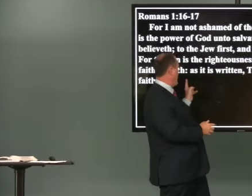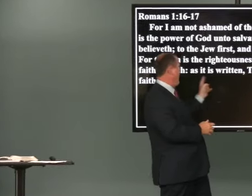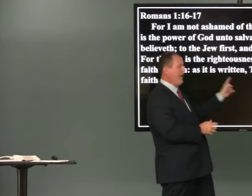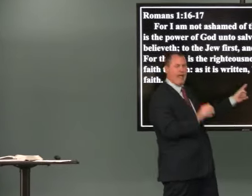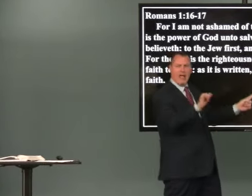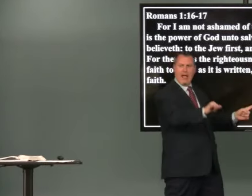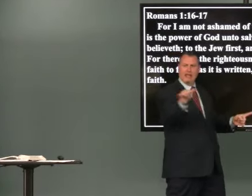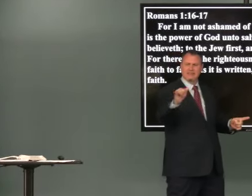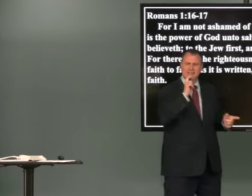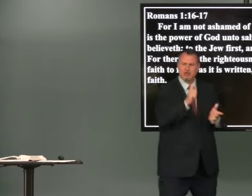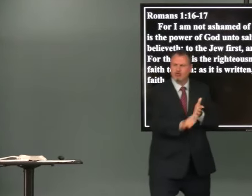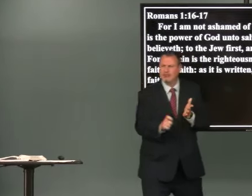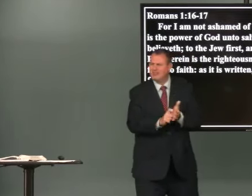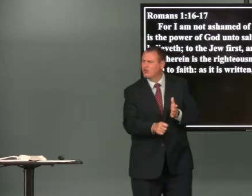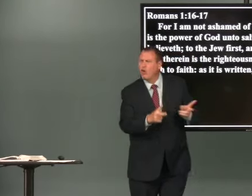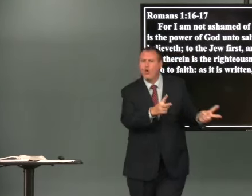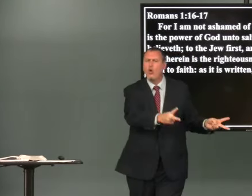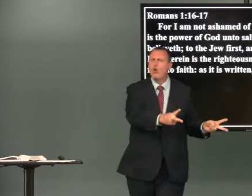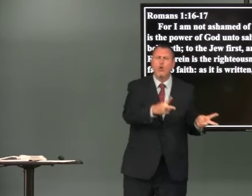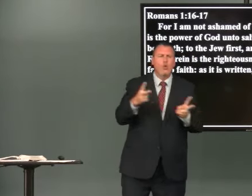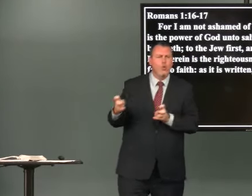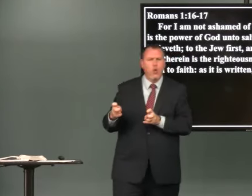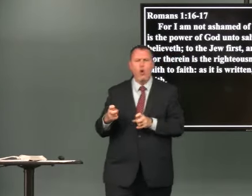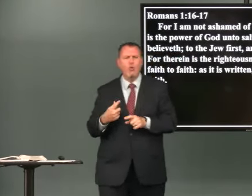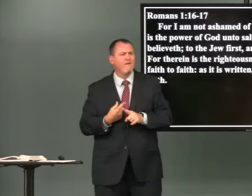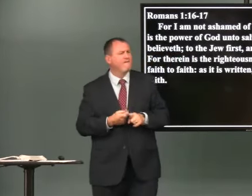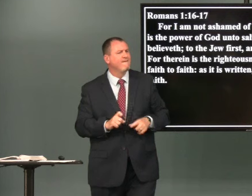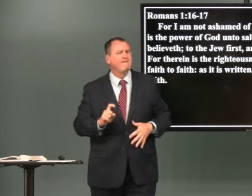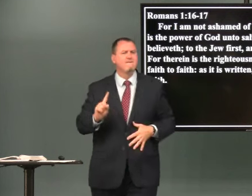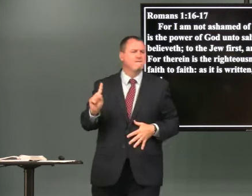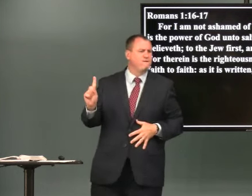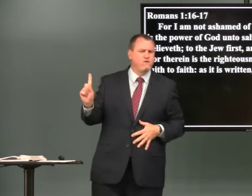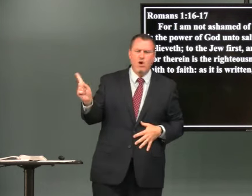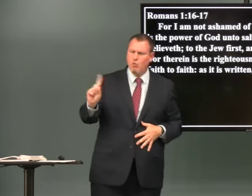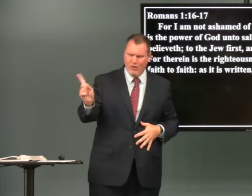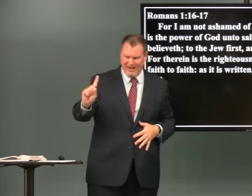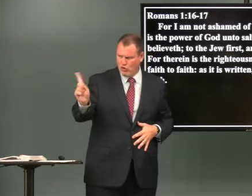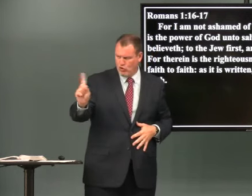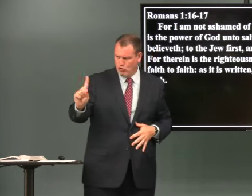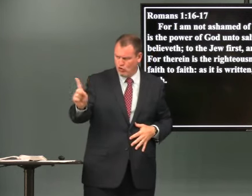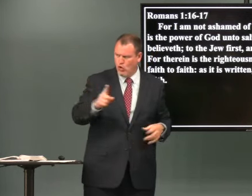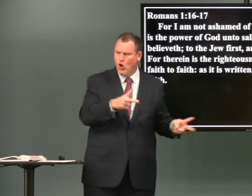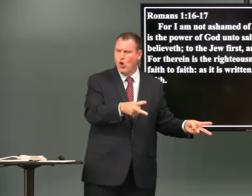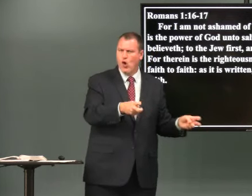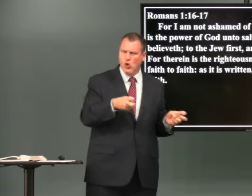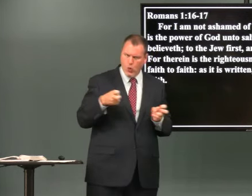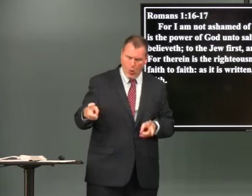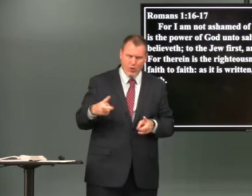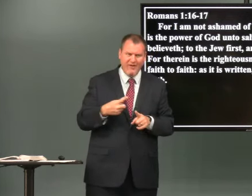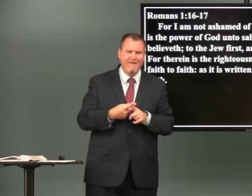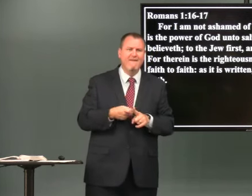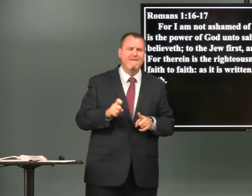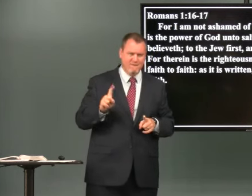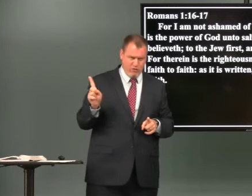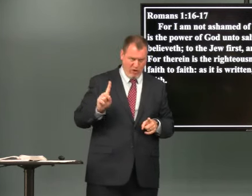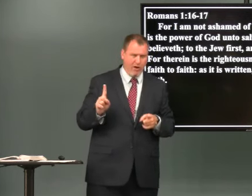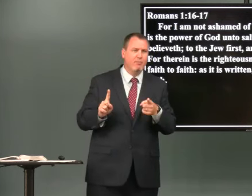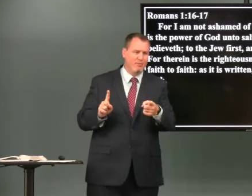as it is written because the direct quote now where is this quote from